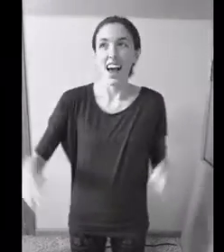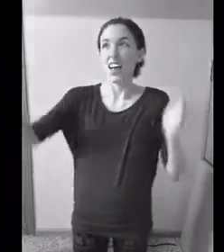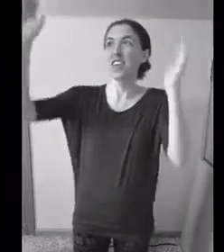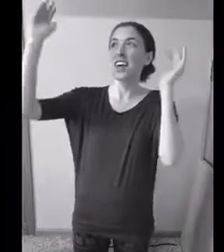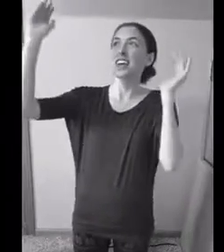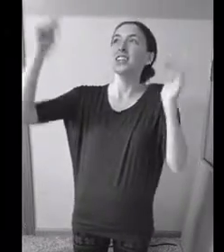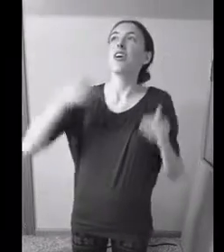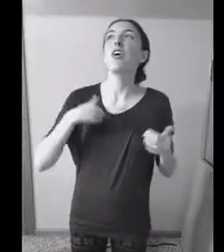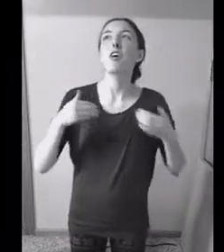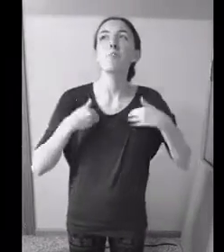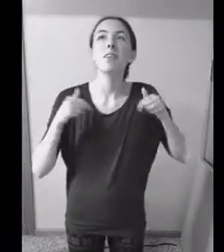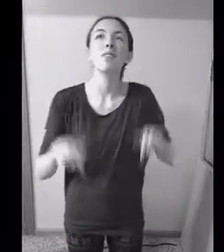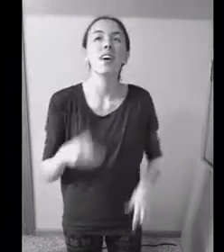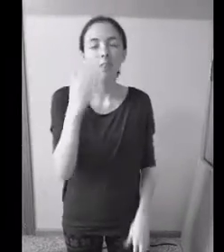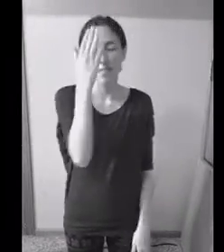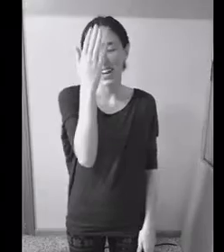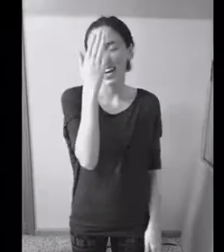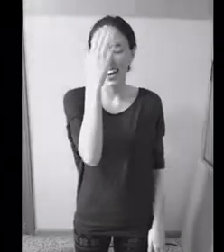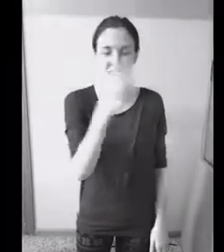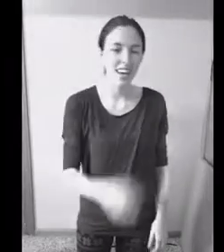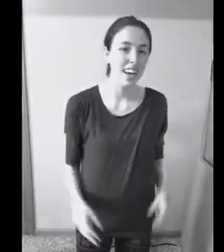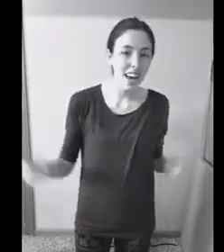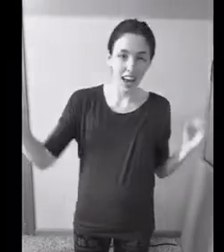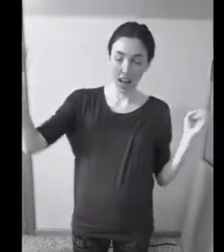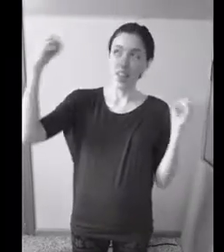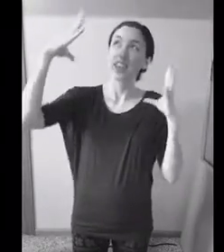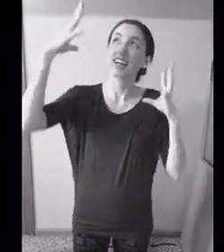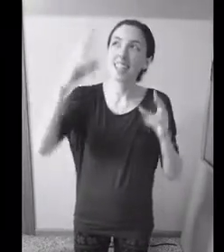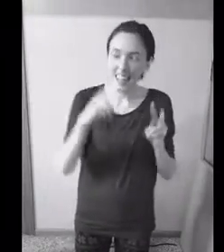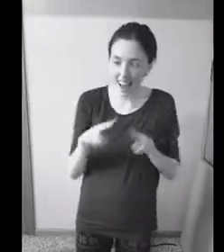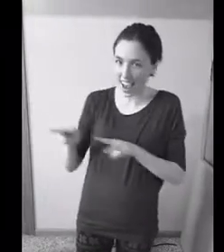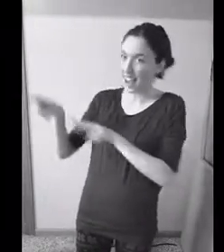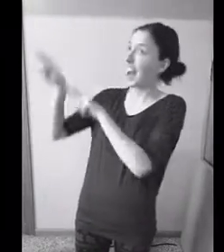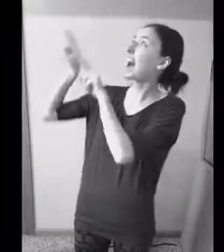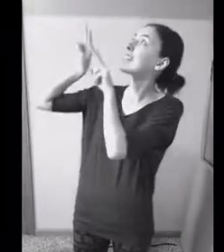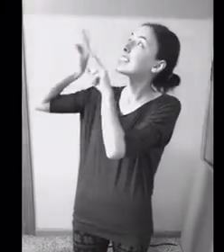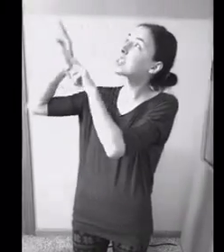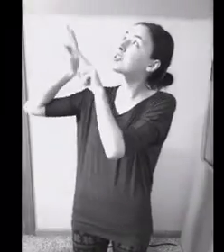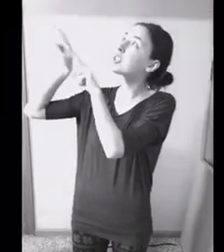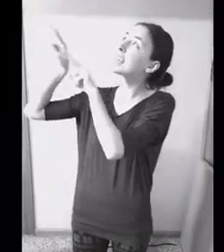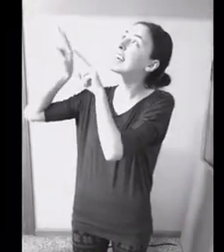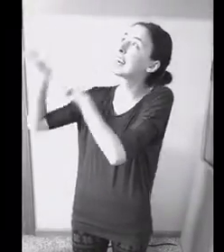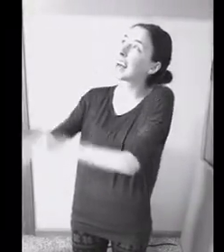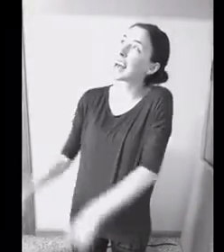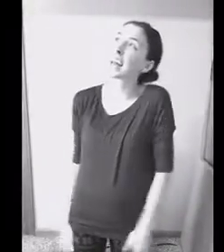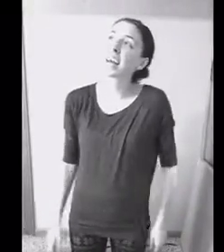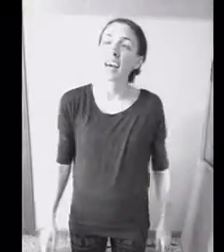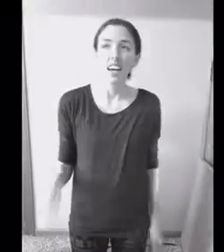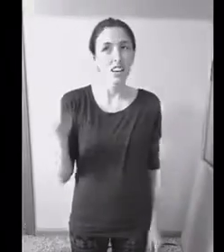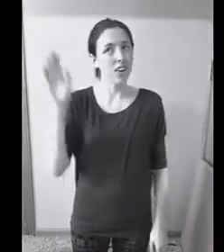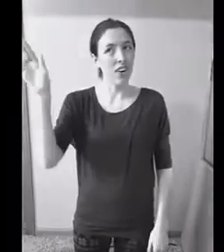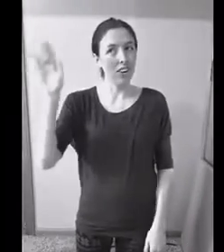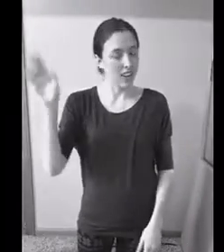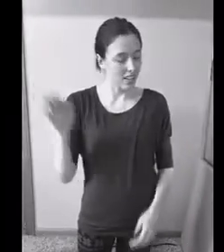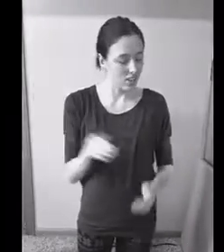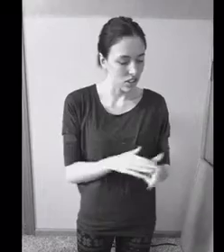There's hope in front of me There's a light I still see There's a hand still